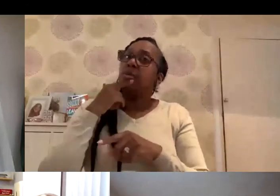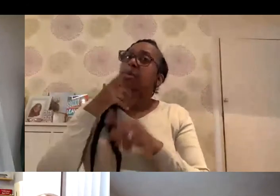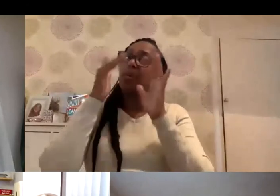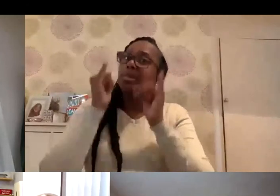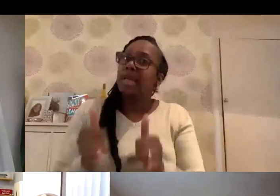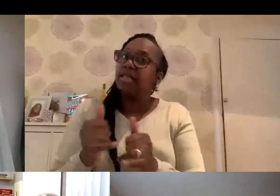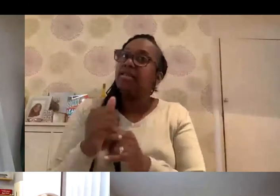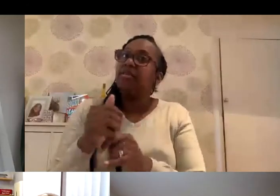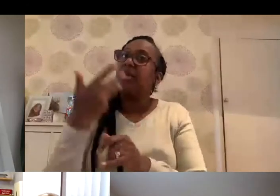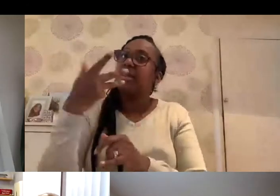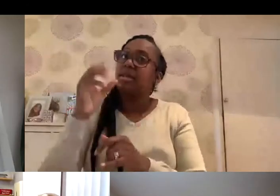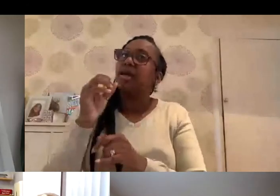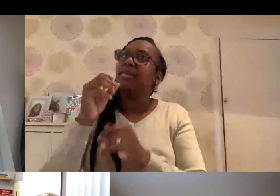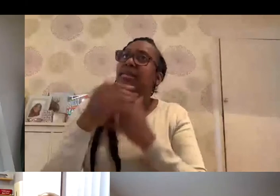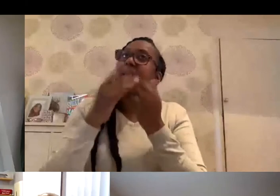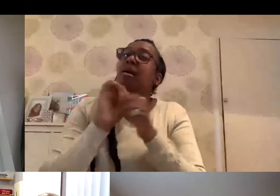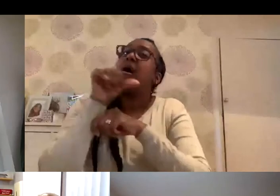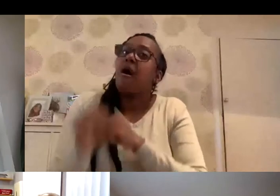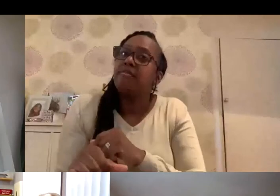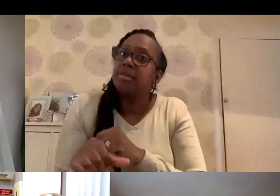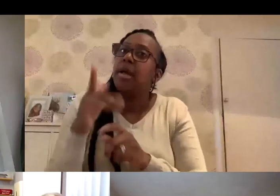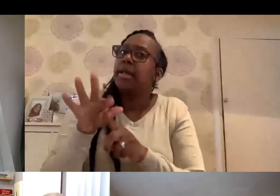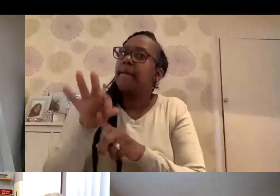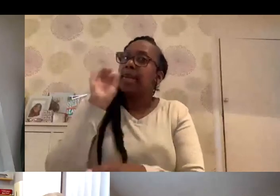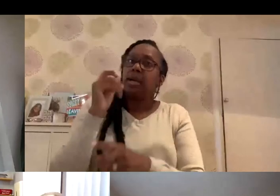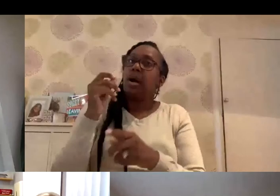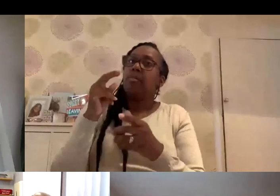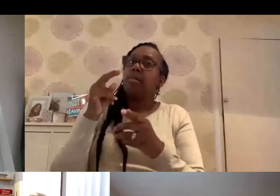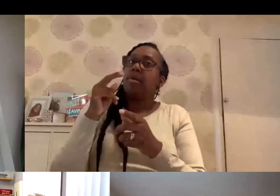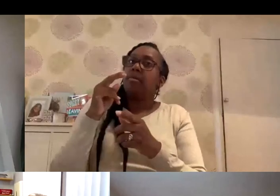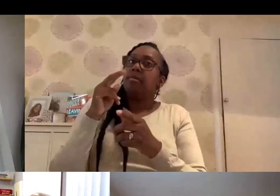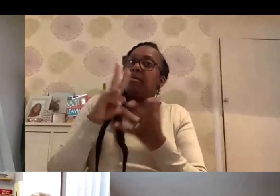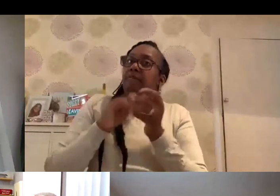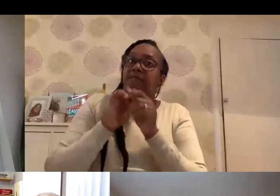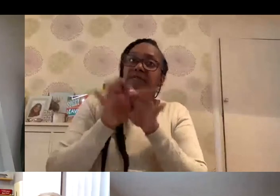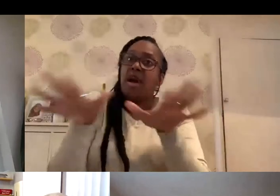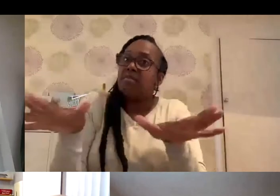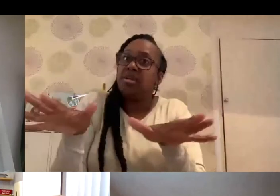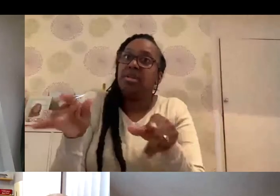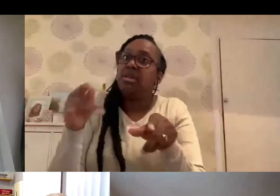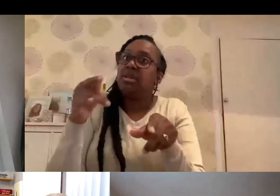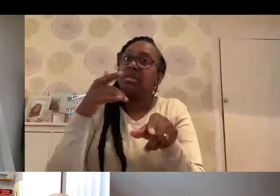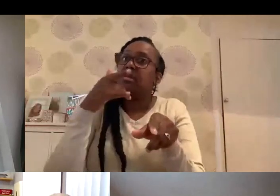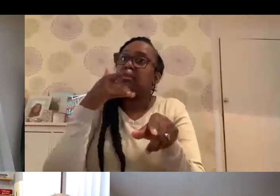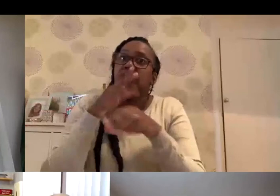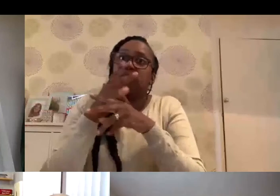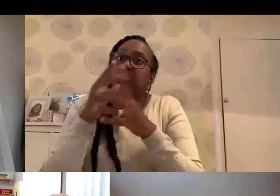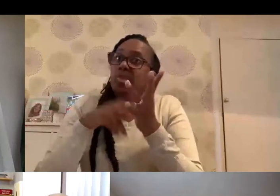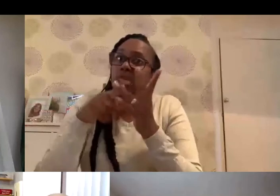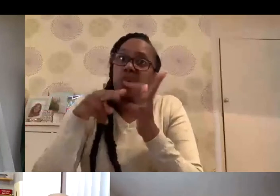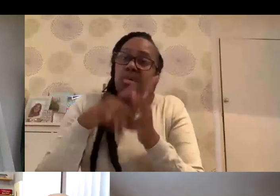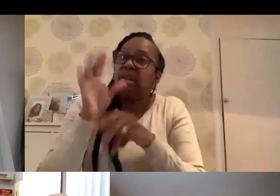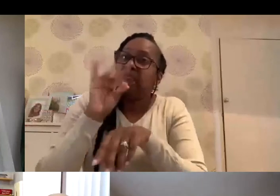90 days after your PCR. It can pick up a virus that's actually non-viable, non-infectious, but just sort of